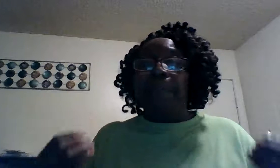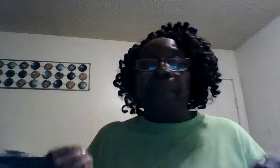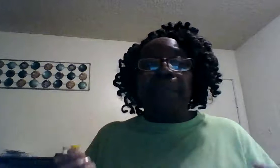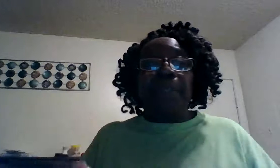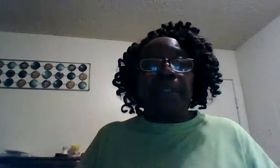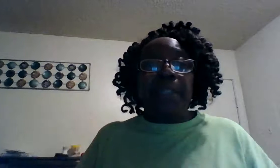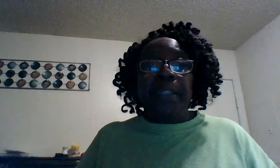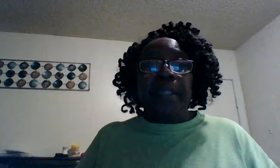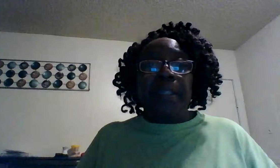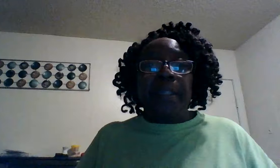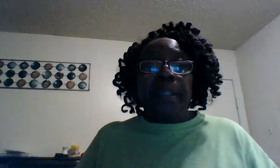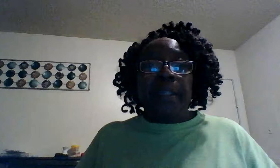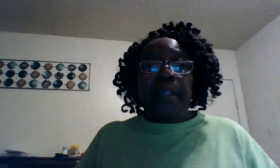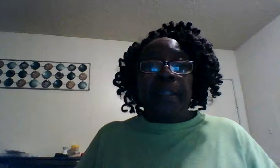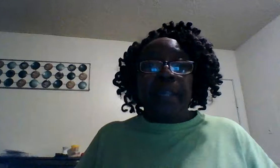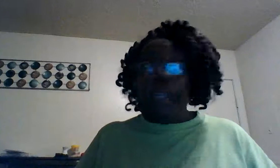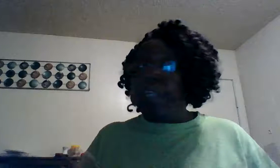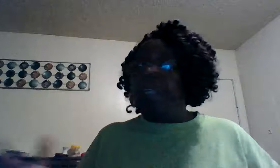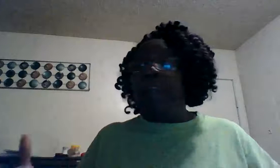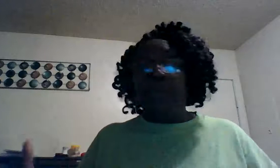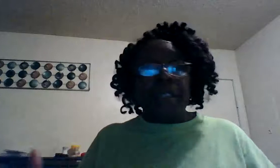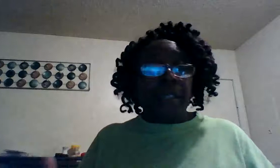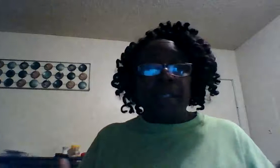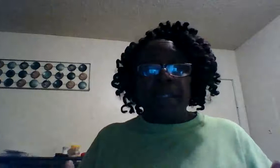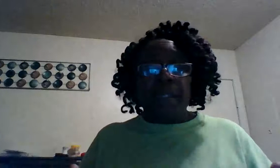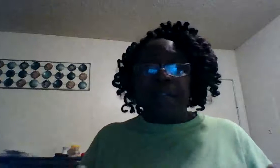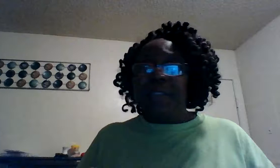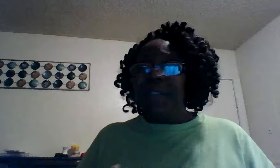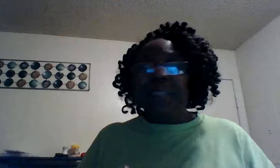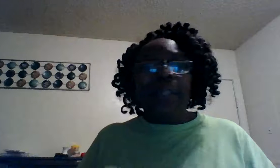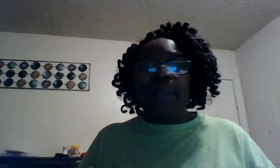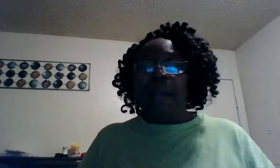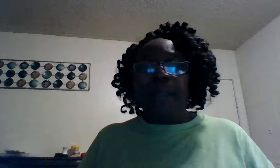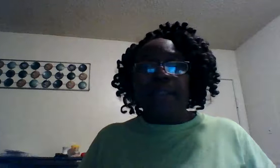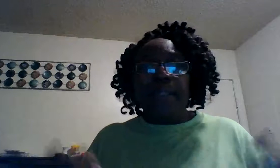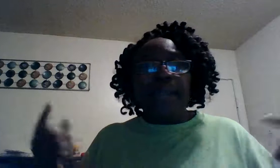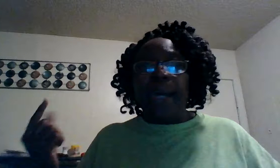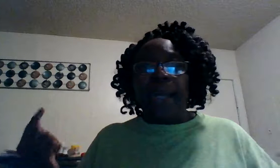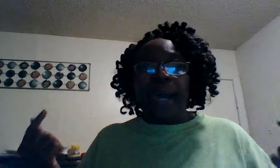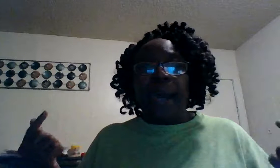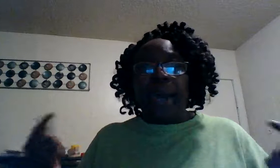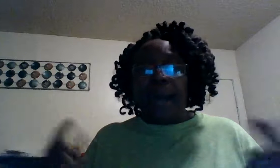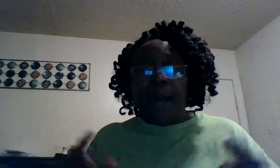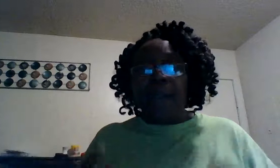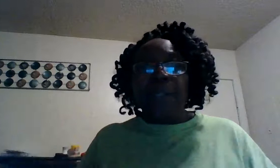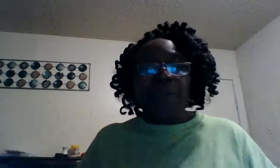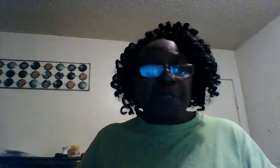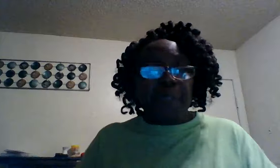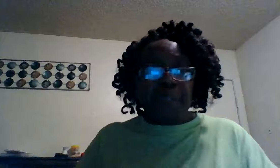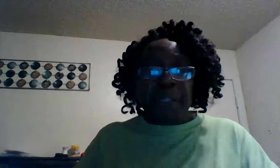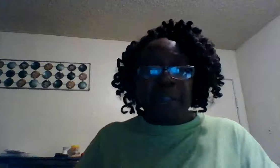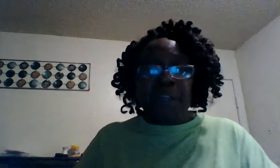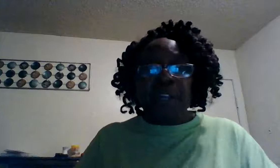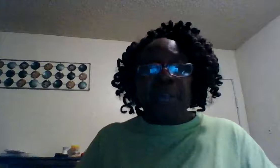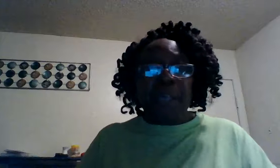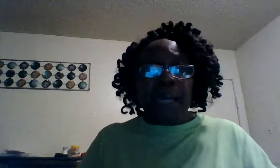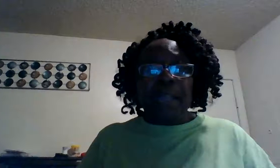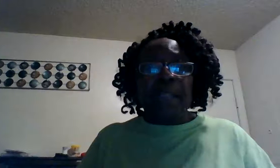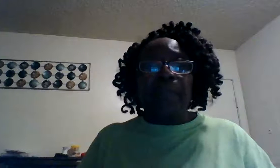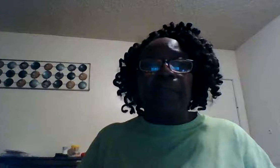people see in in the see you see Christ it's not I I'm human I'm in this flesh but God told us